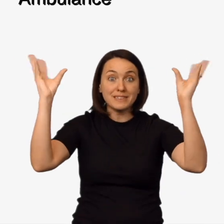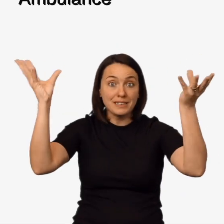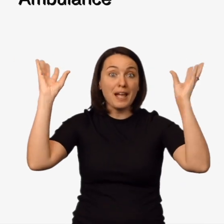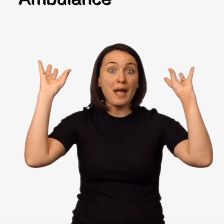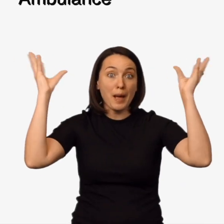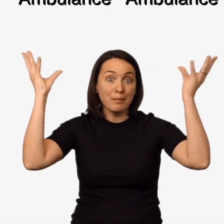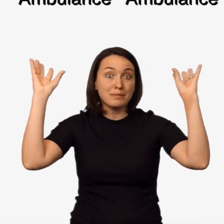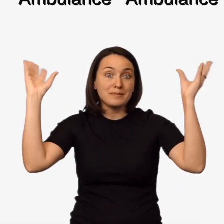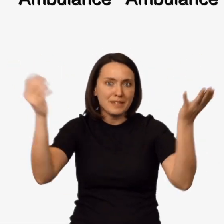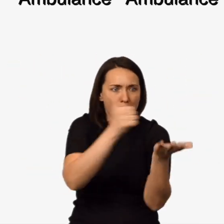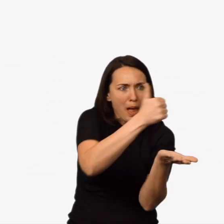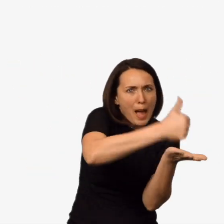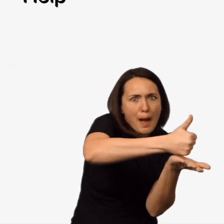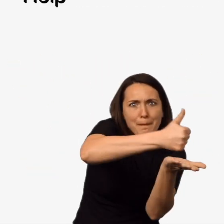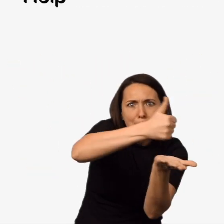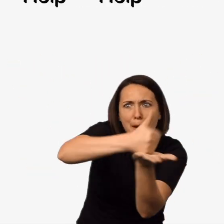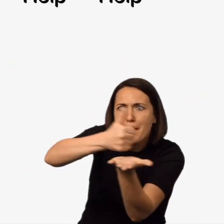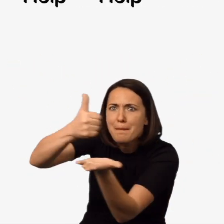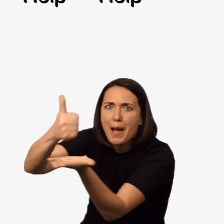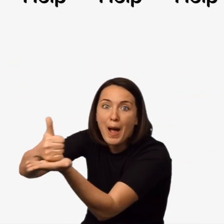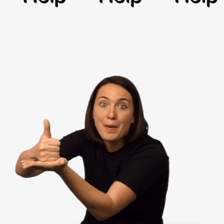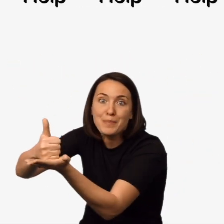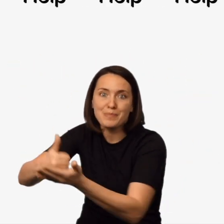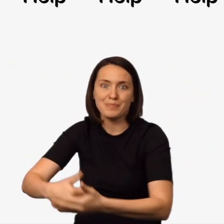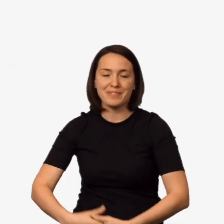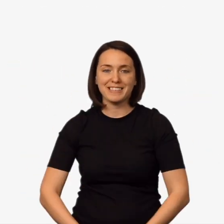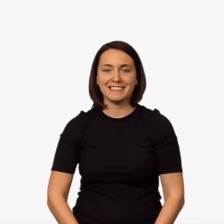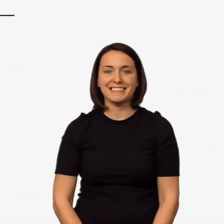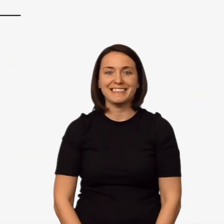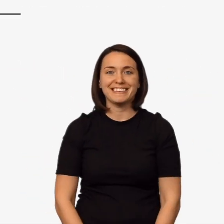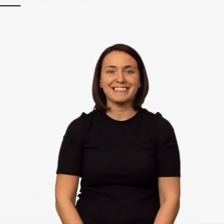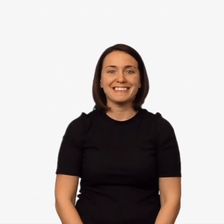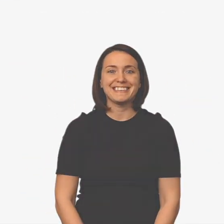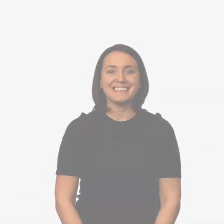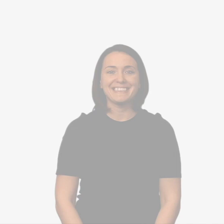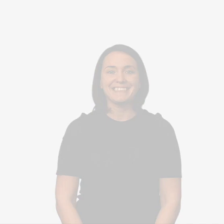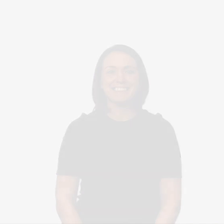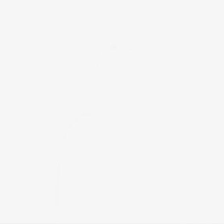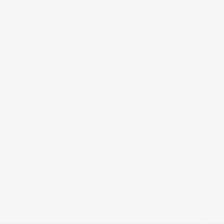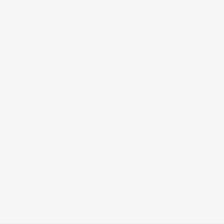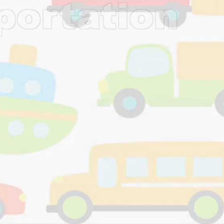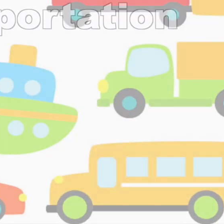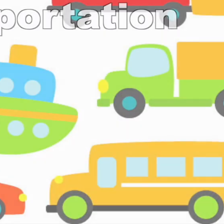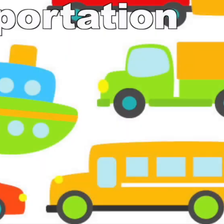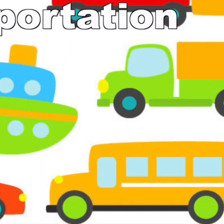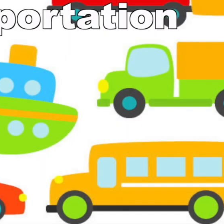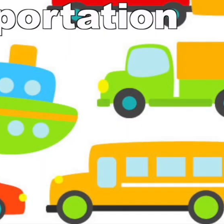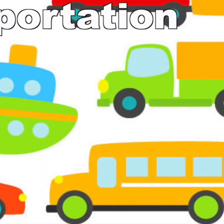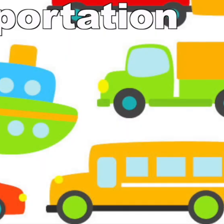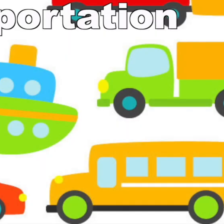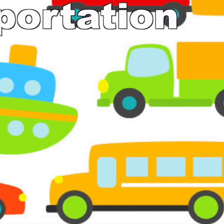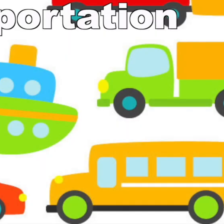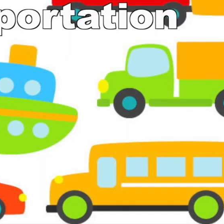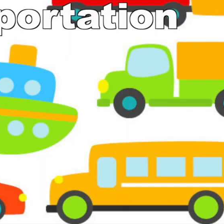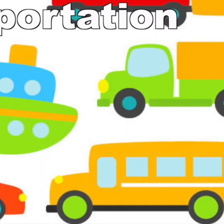ambulance, ambulance, help, help, help, transportation,